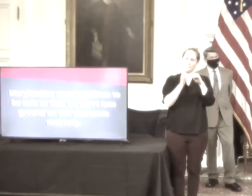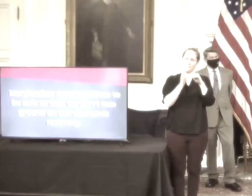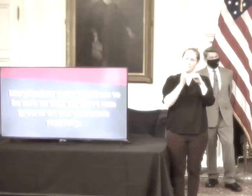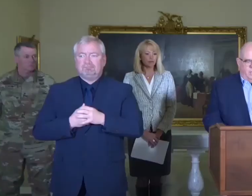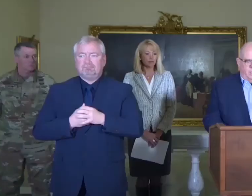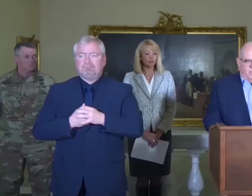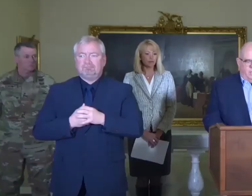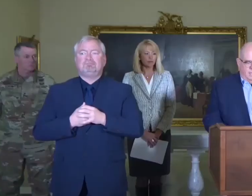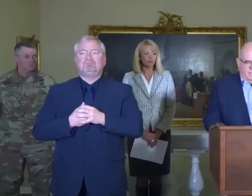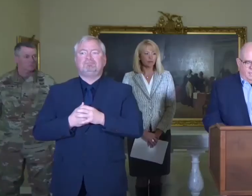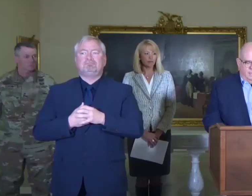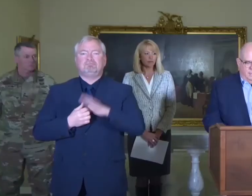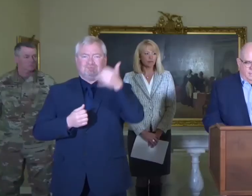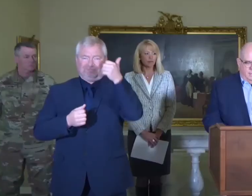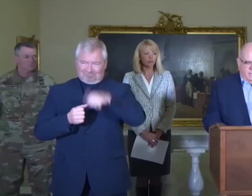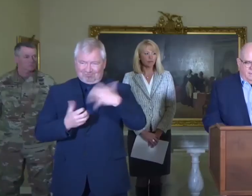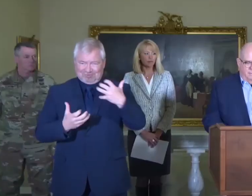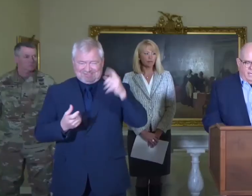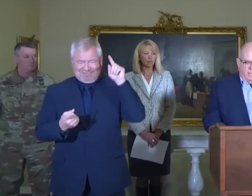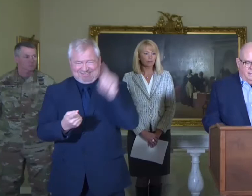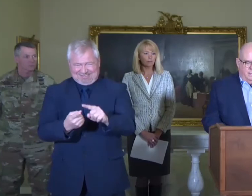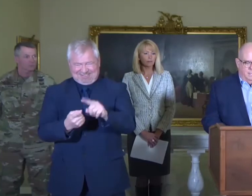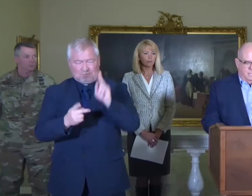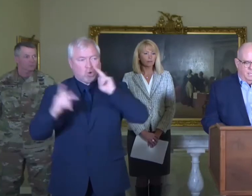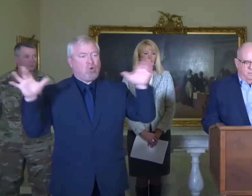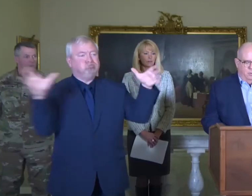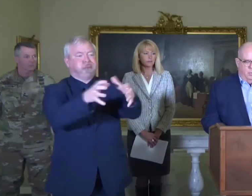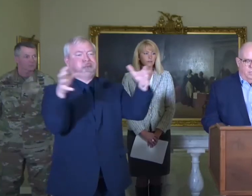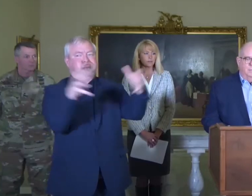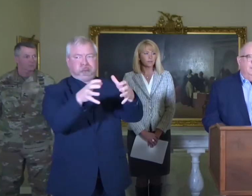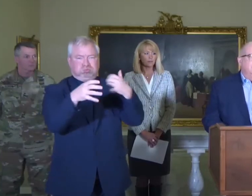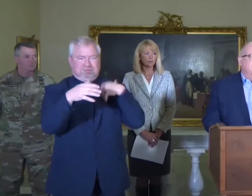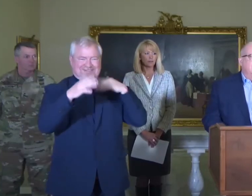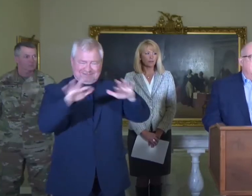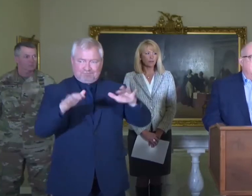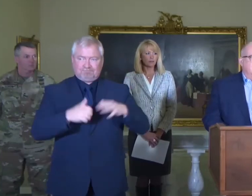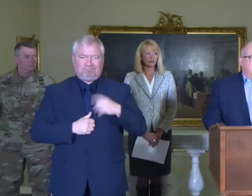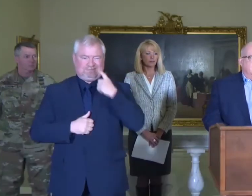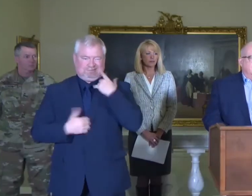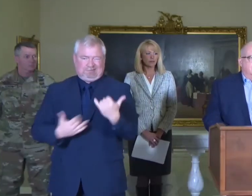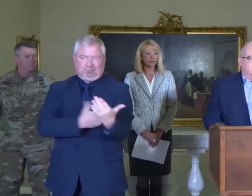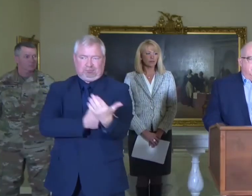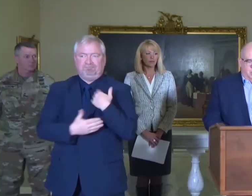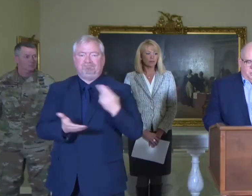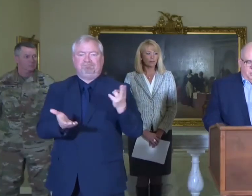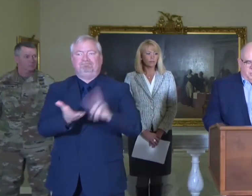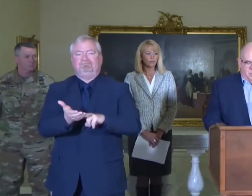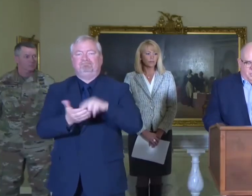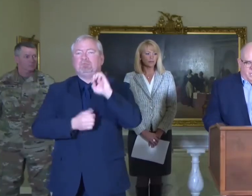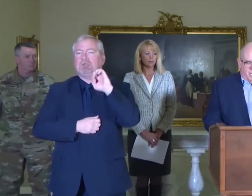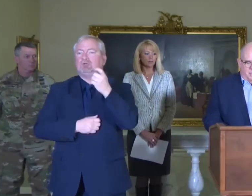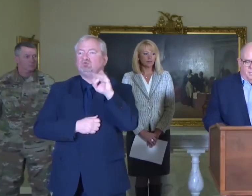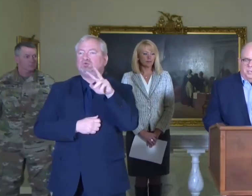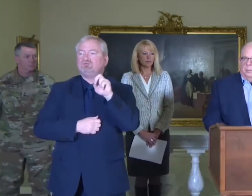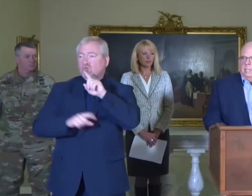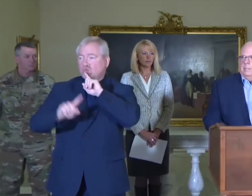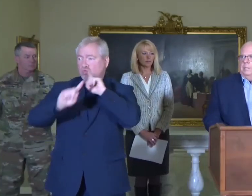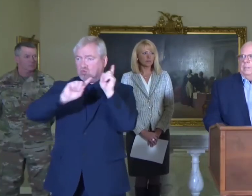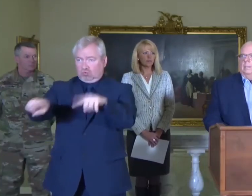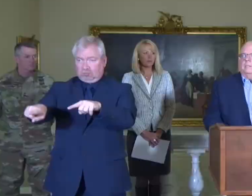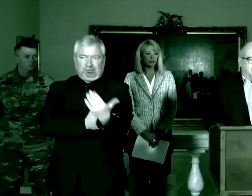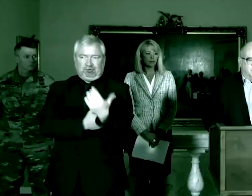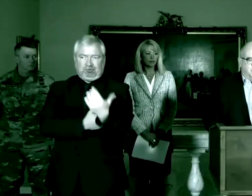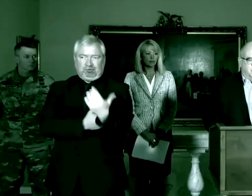development. This morning, I have enacted an executive order which closes all non-essential